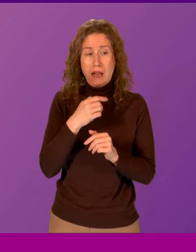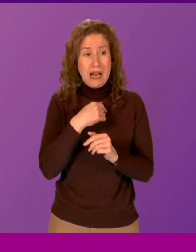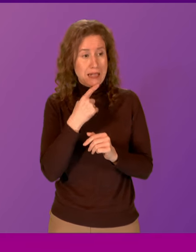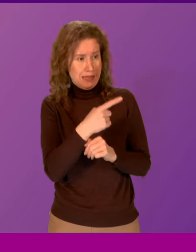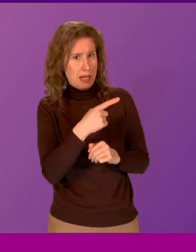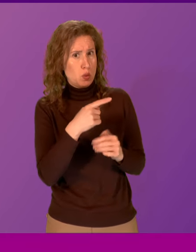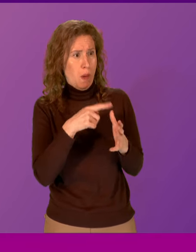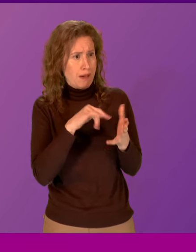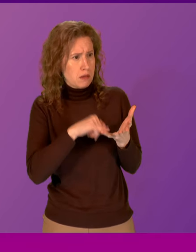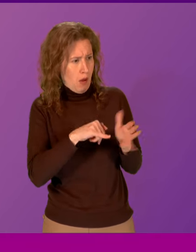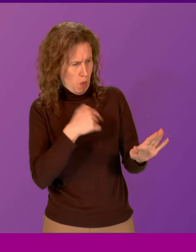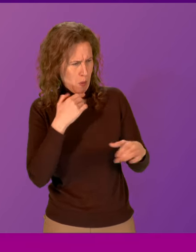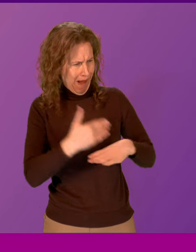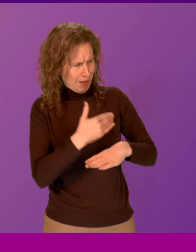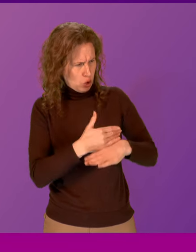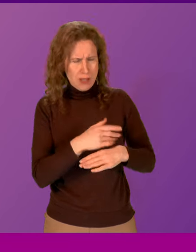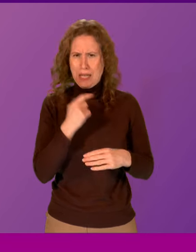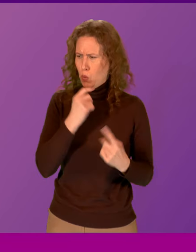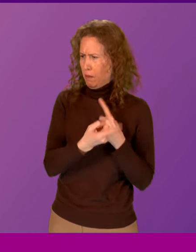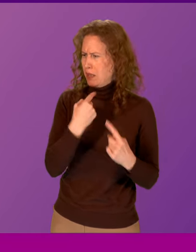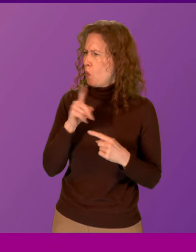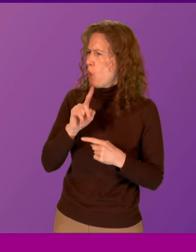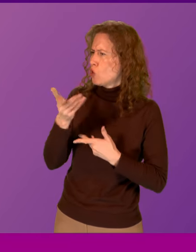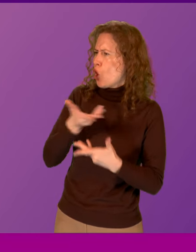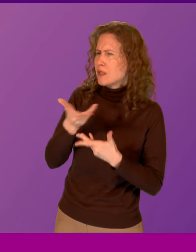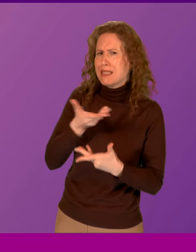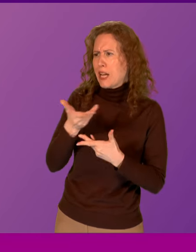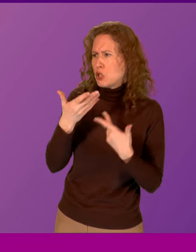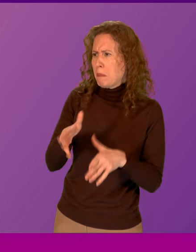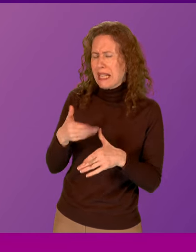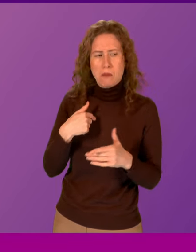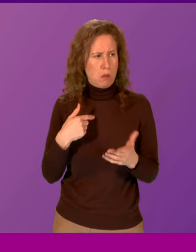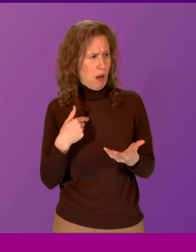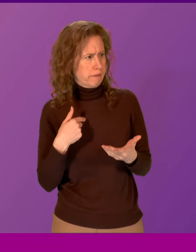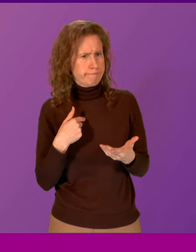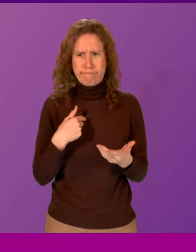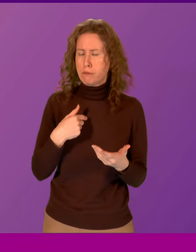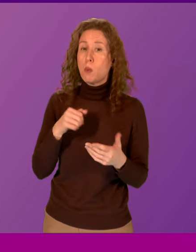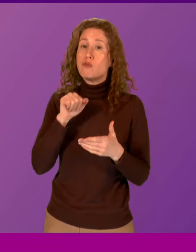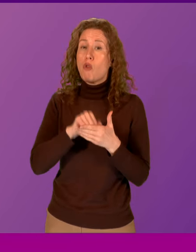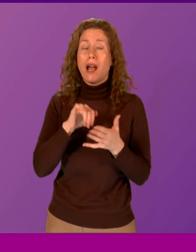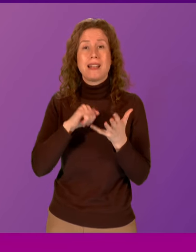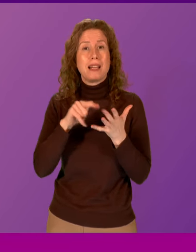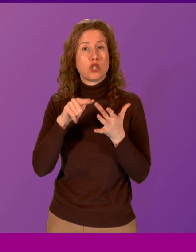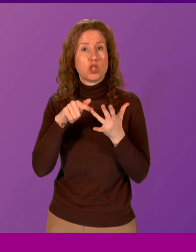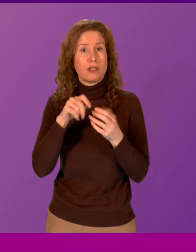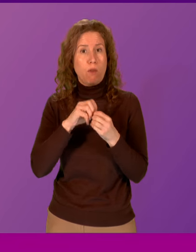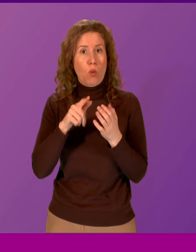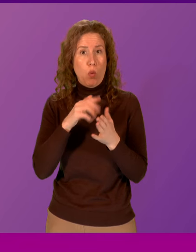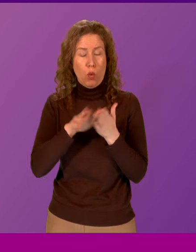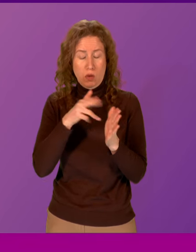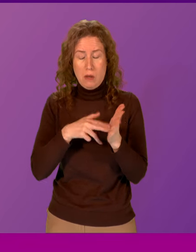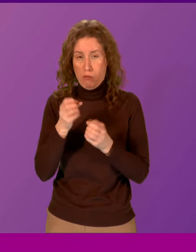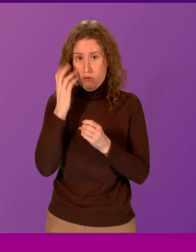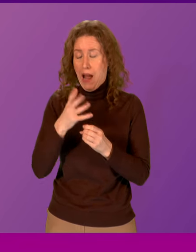we will take immediate action, he would have demanded what consultation we had had. So it was right that Siobhan Brown took the time to have consultation